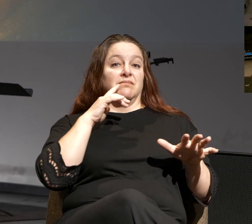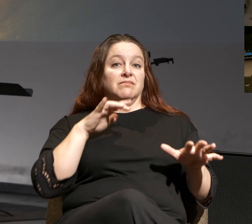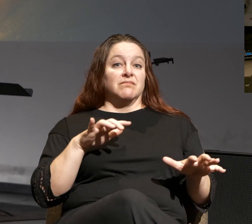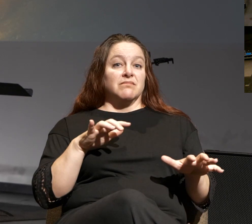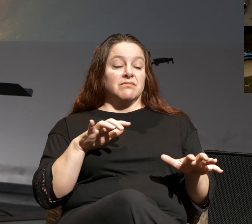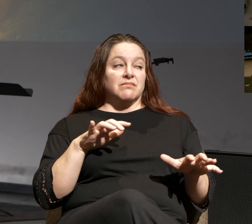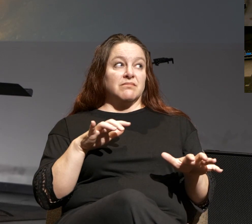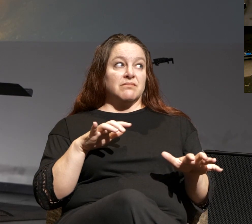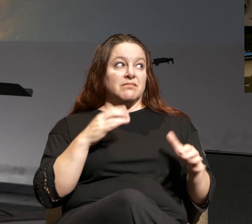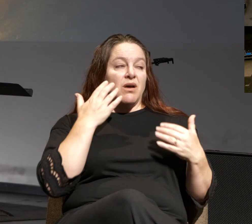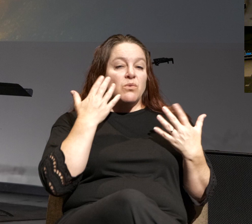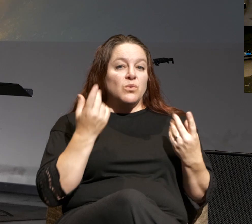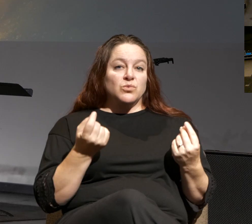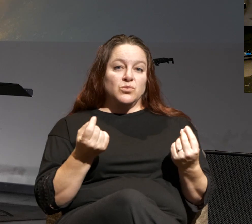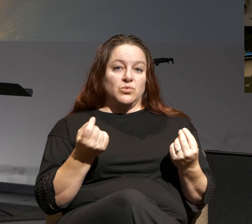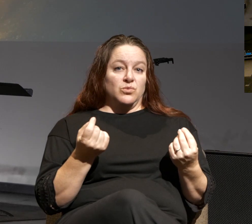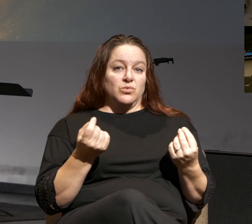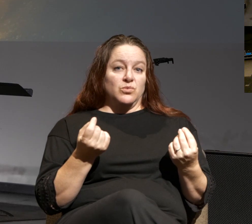We don't know what to do.